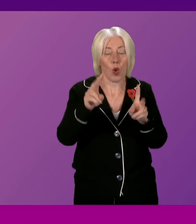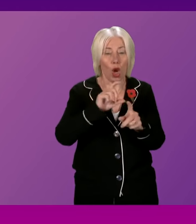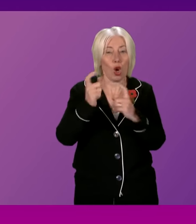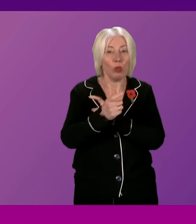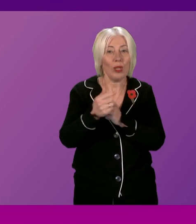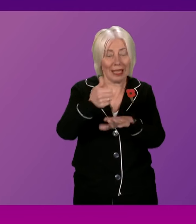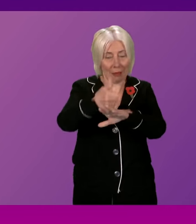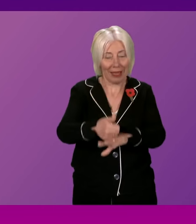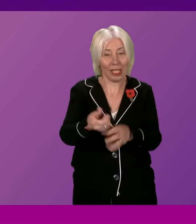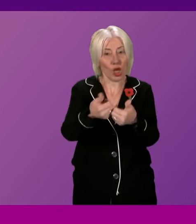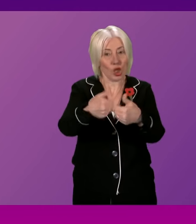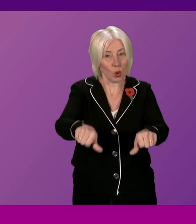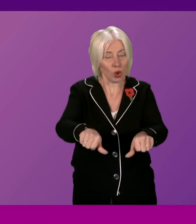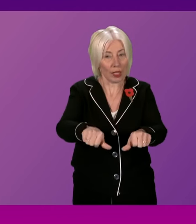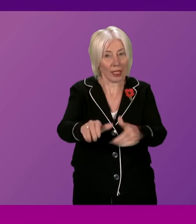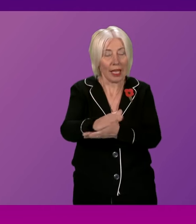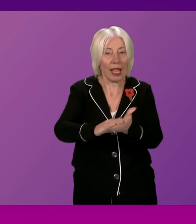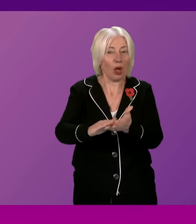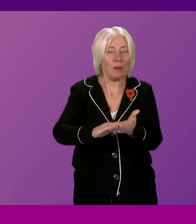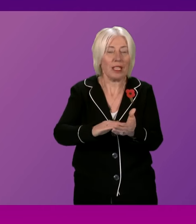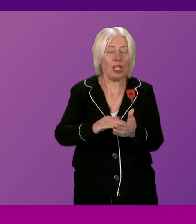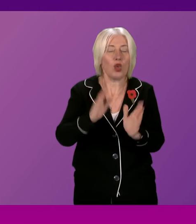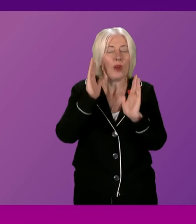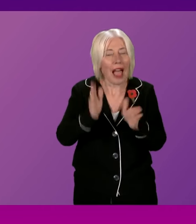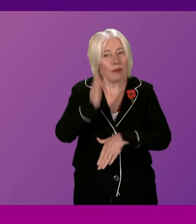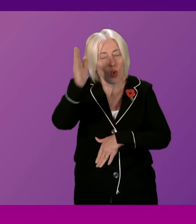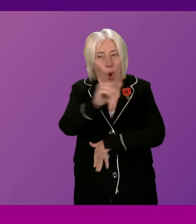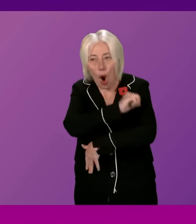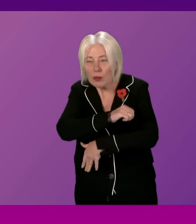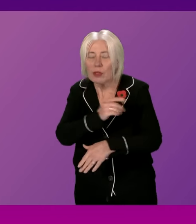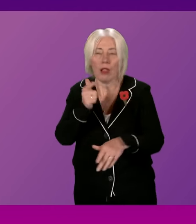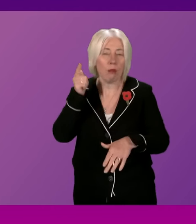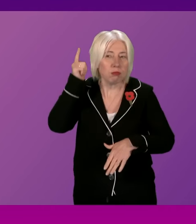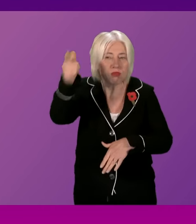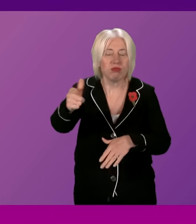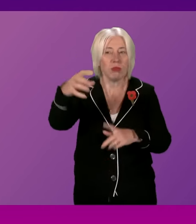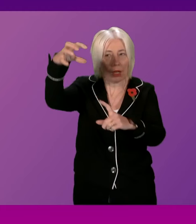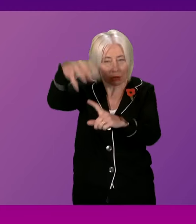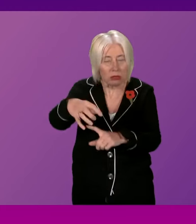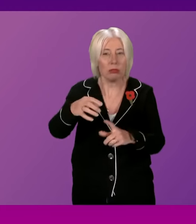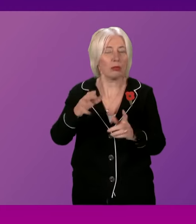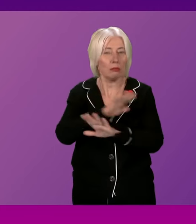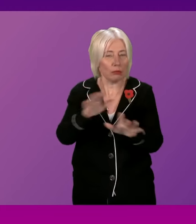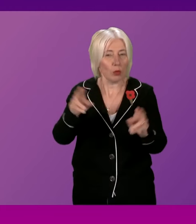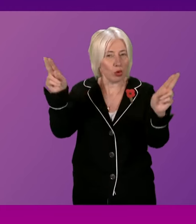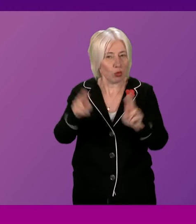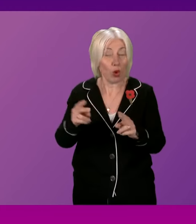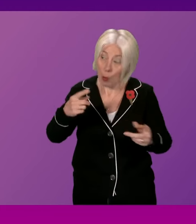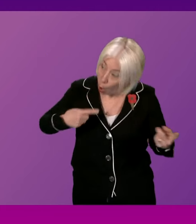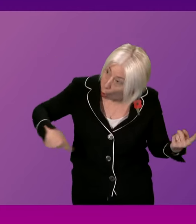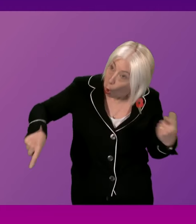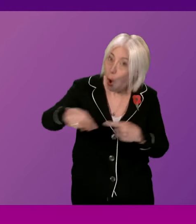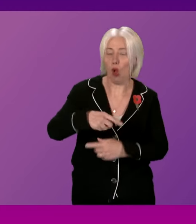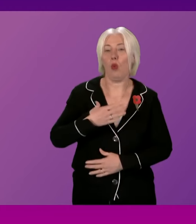-based solutions that avoid or limit future hospital use and, indeed, out-of-area placements. We all want, I know